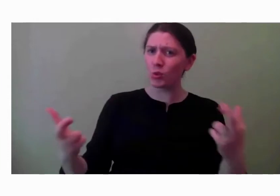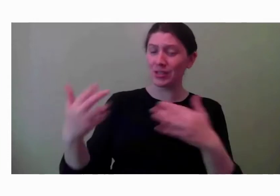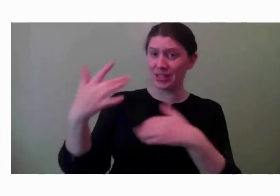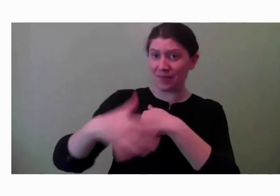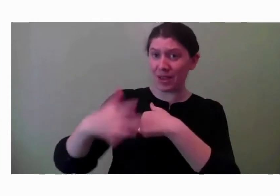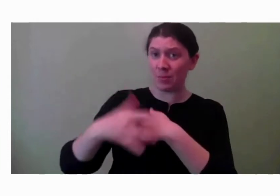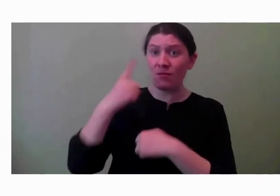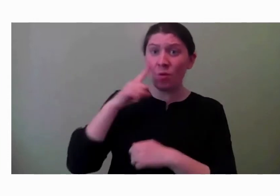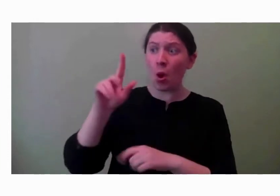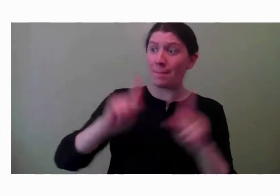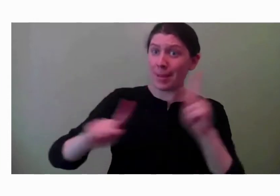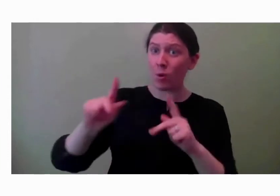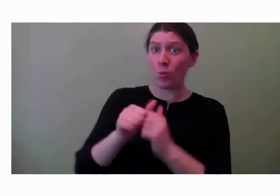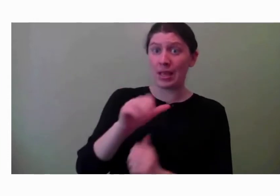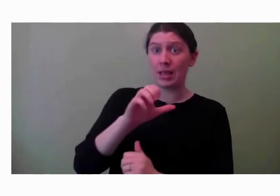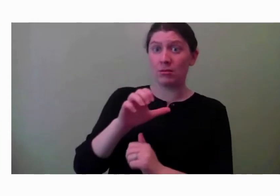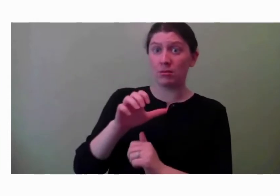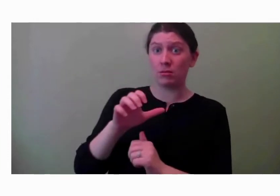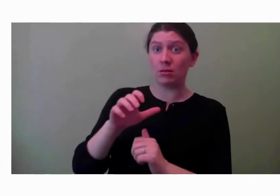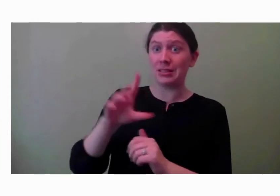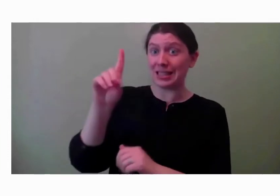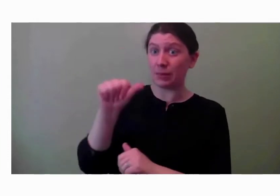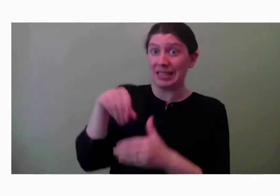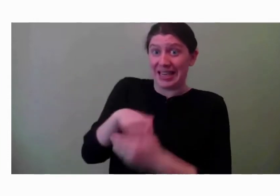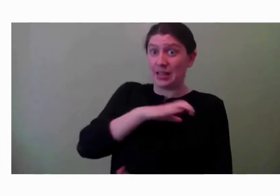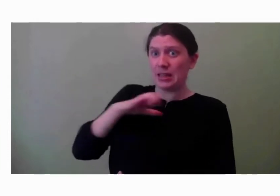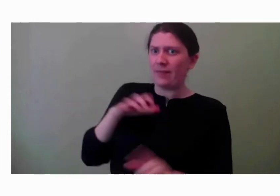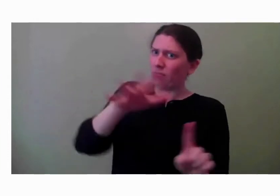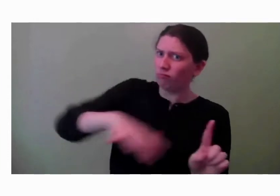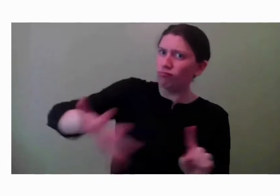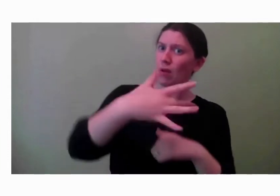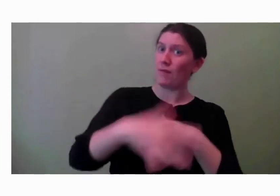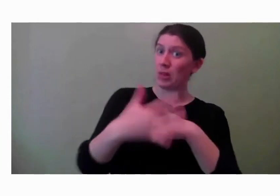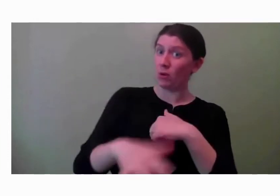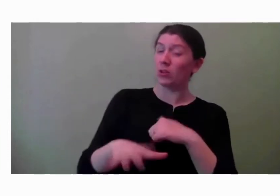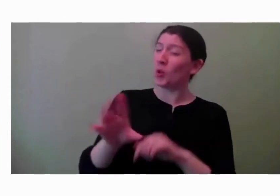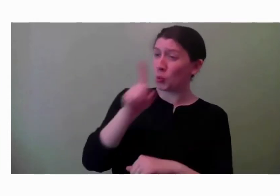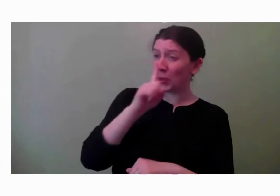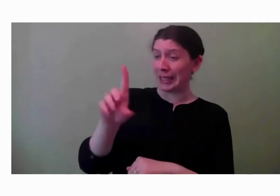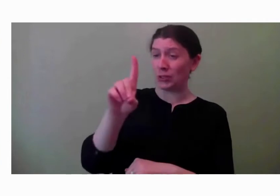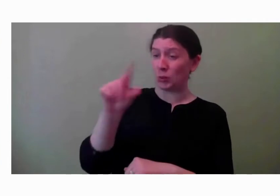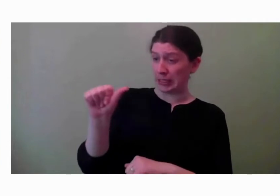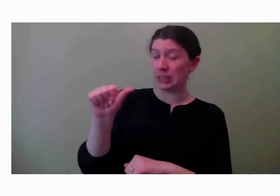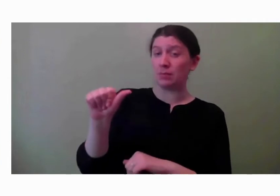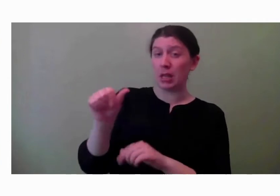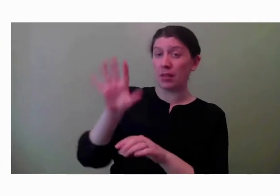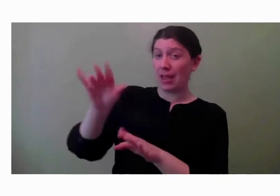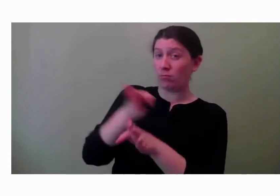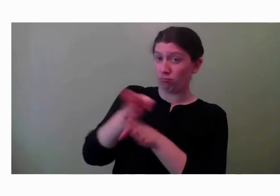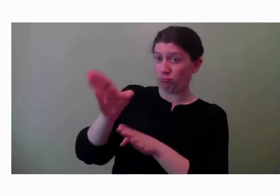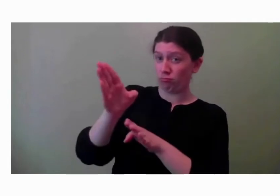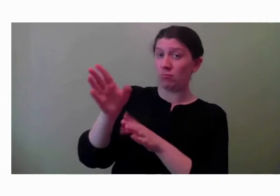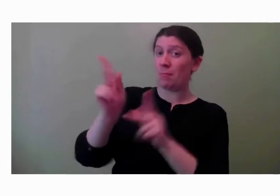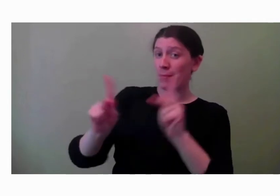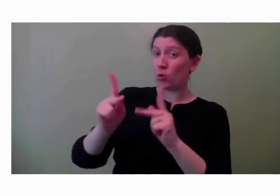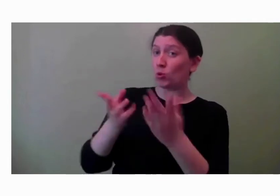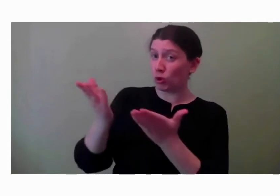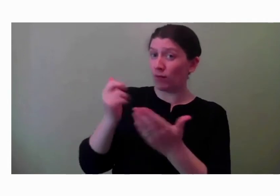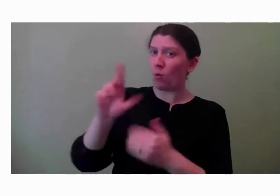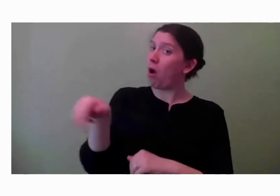with disabilities. Are people with disabilities your main audience or can anybody participate in your programming? So people with disabilities